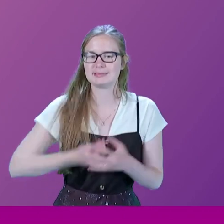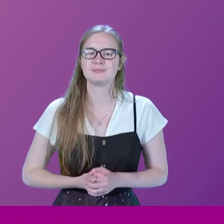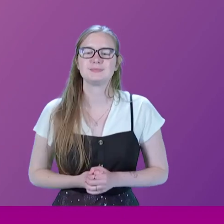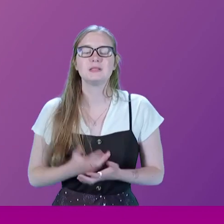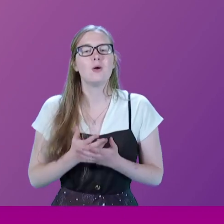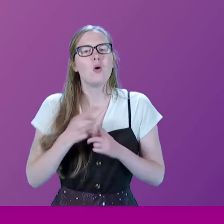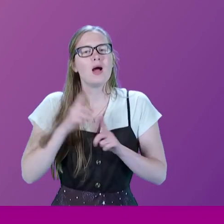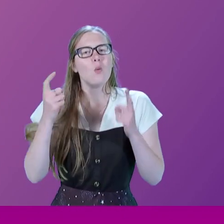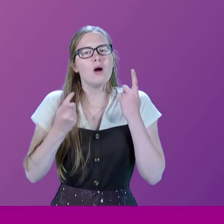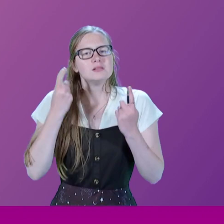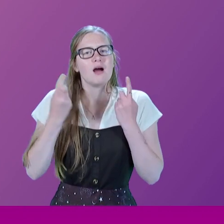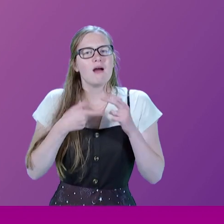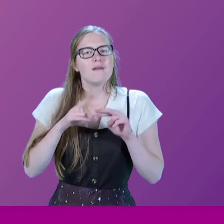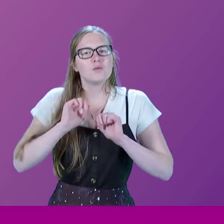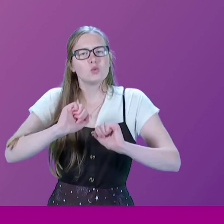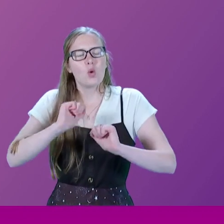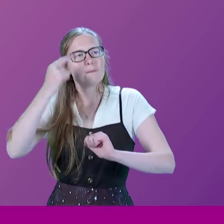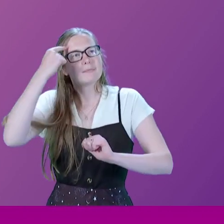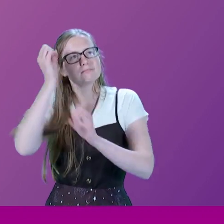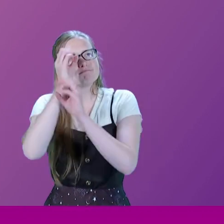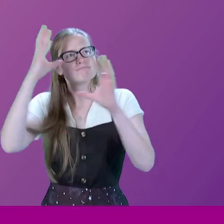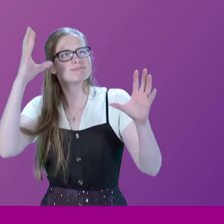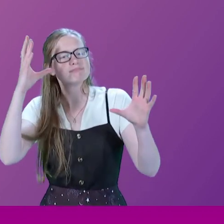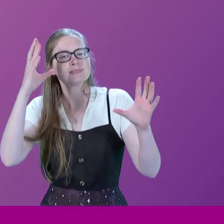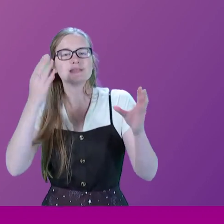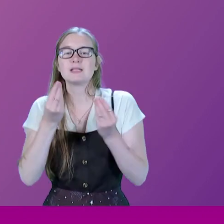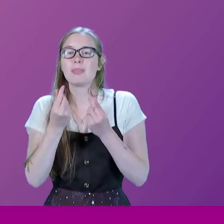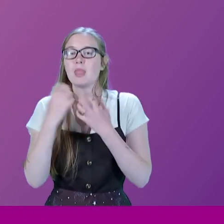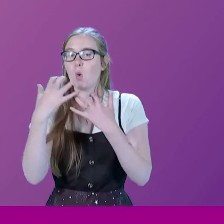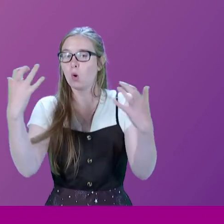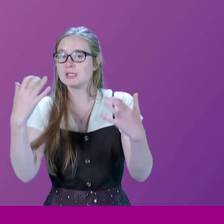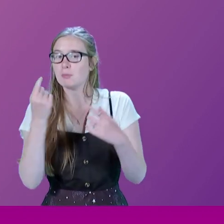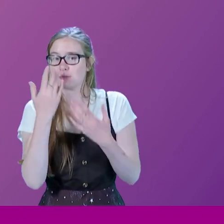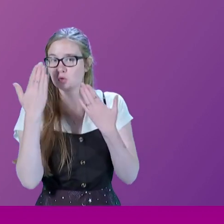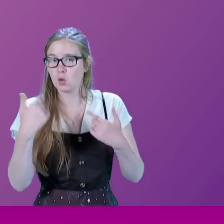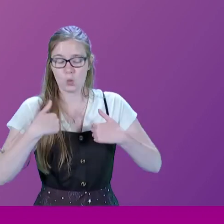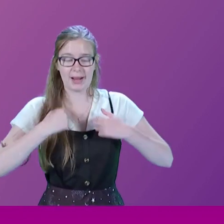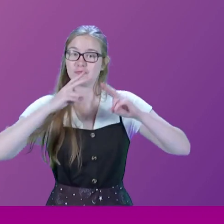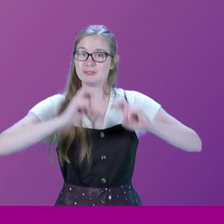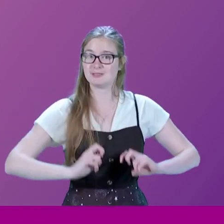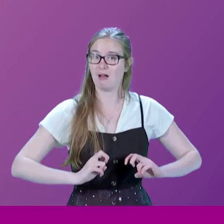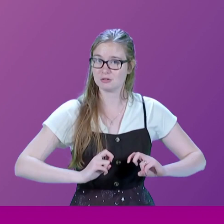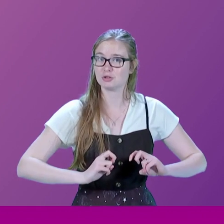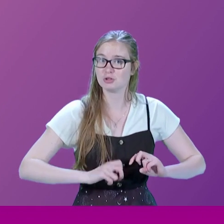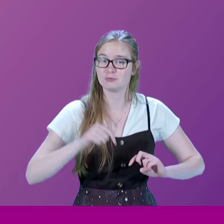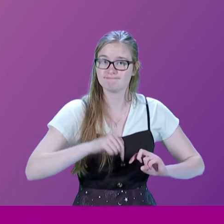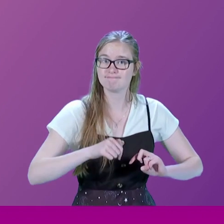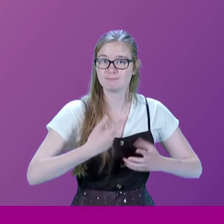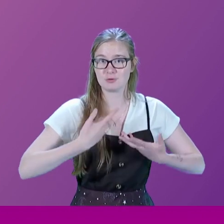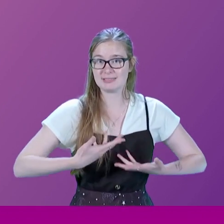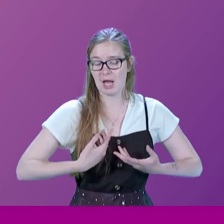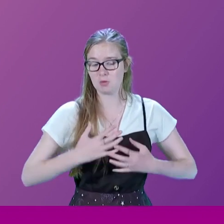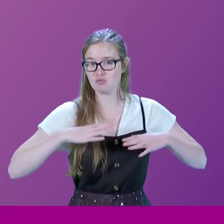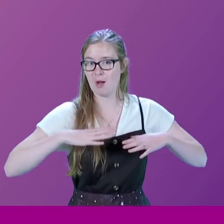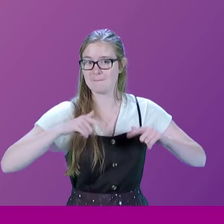But I wonder if that was in your mind at all. And this is something the audience may not know when I was doing my research for today.